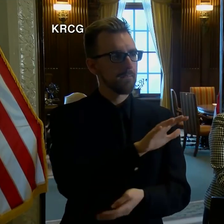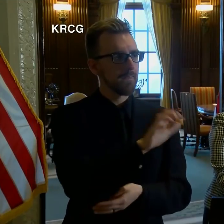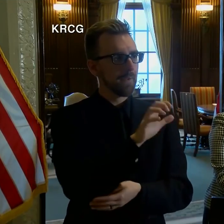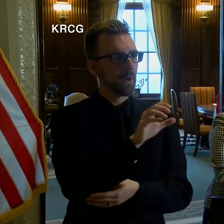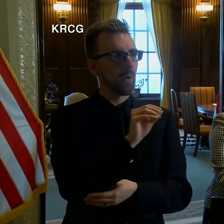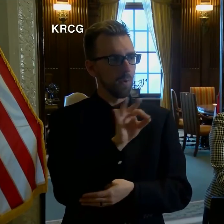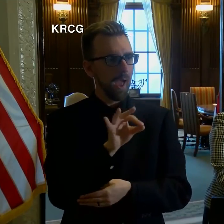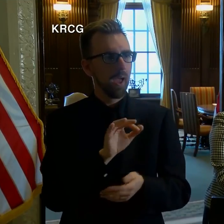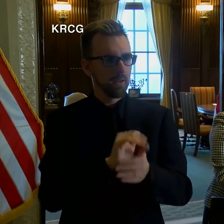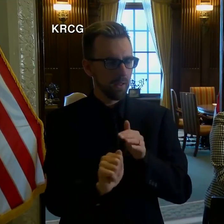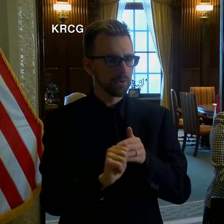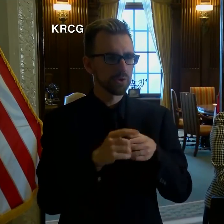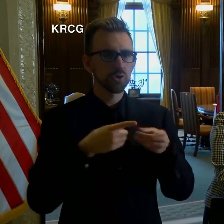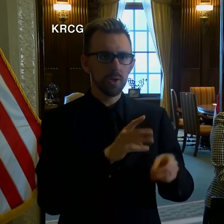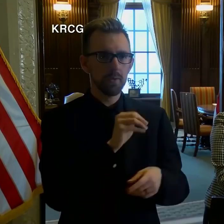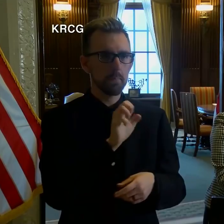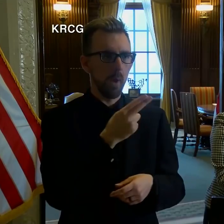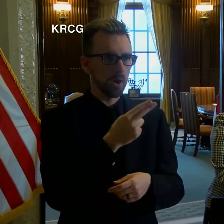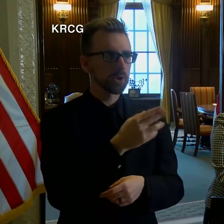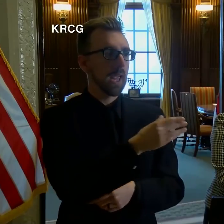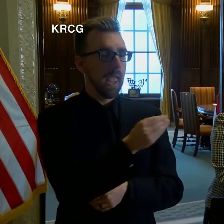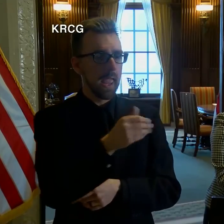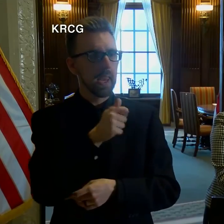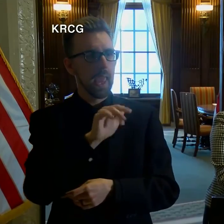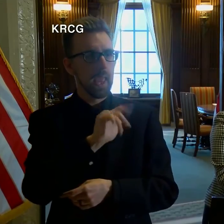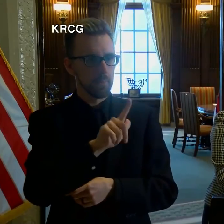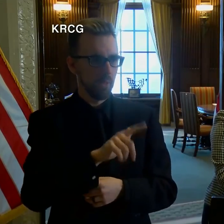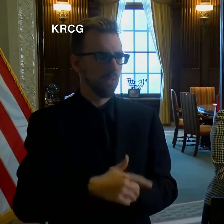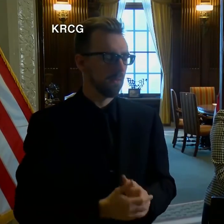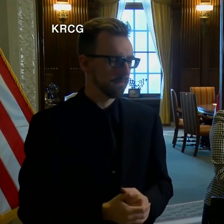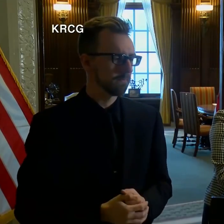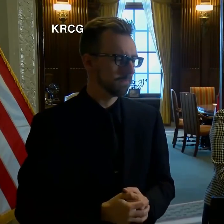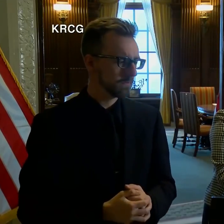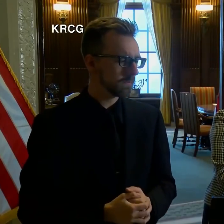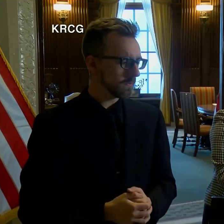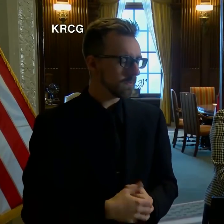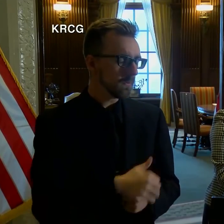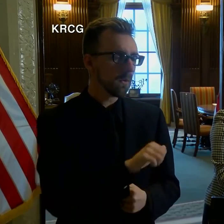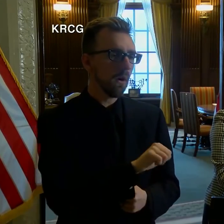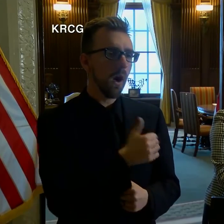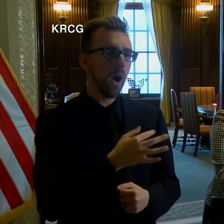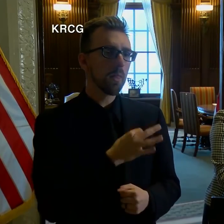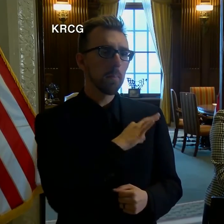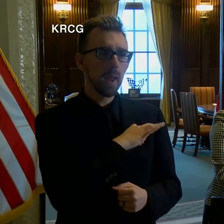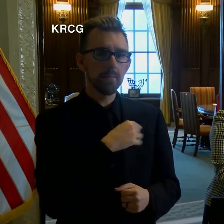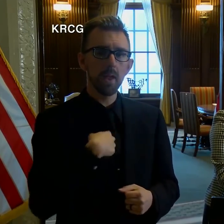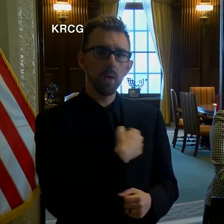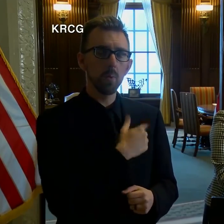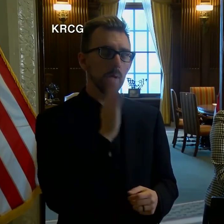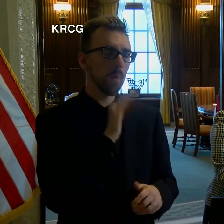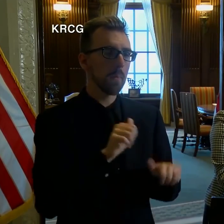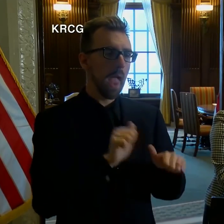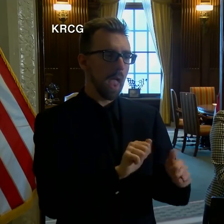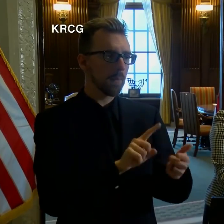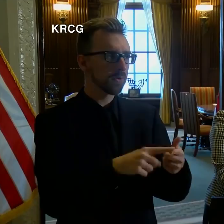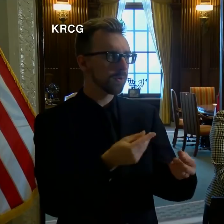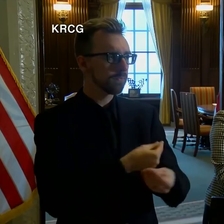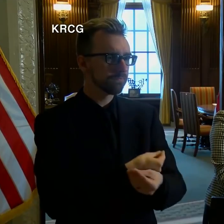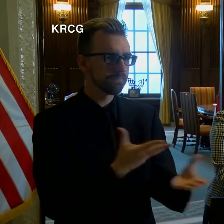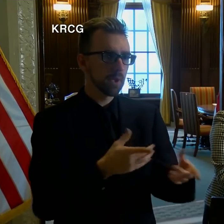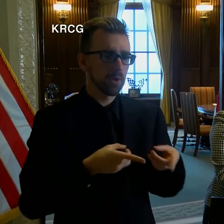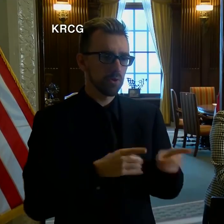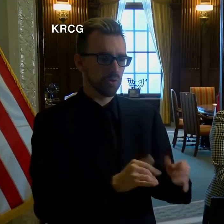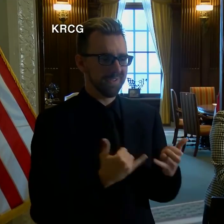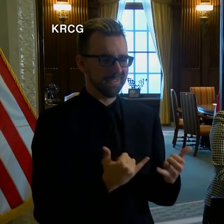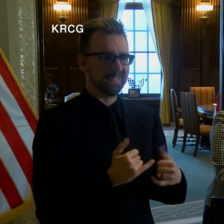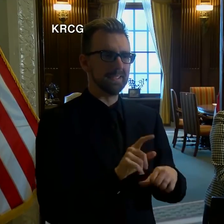during March and during April. the other benefit that we will be able to administer during